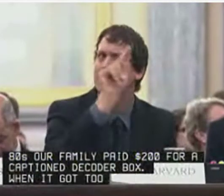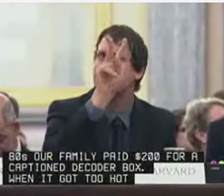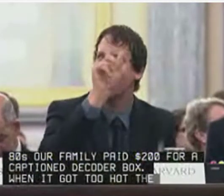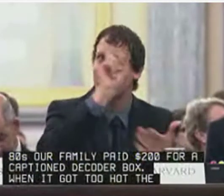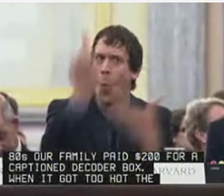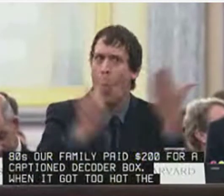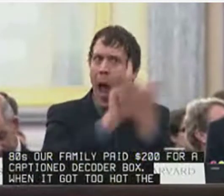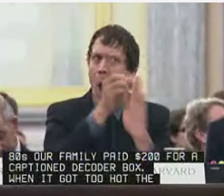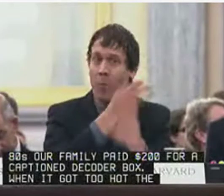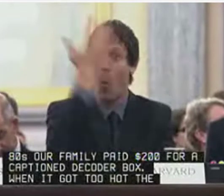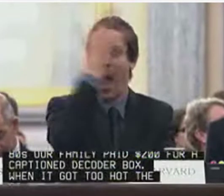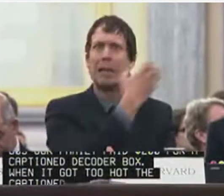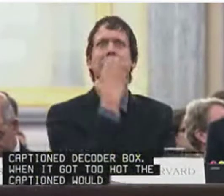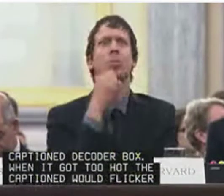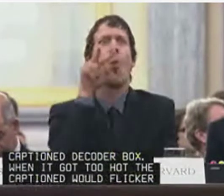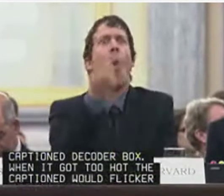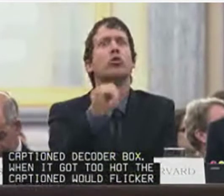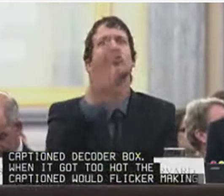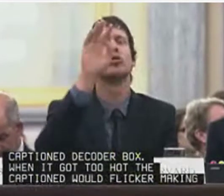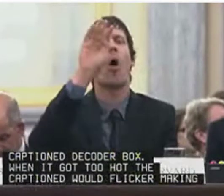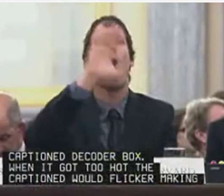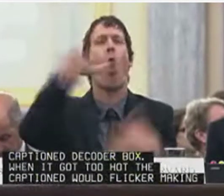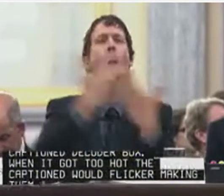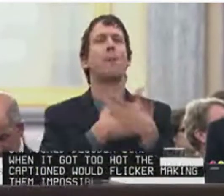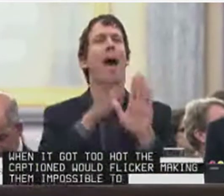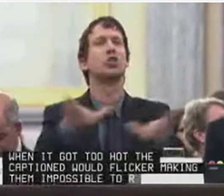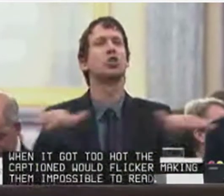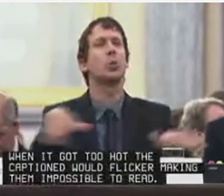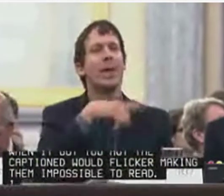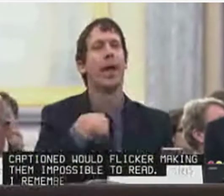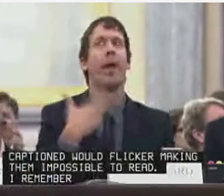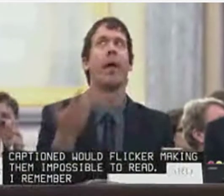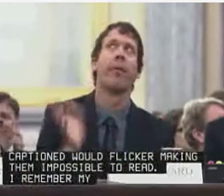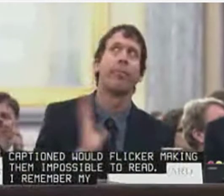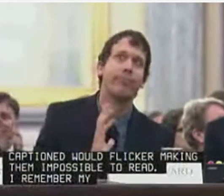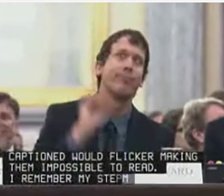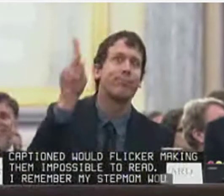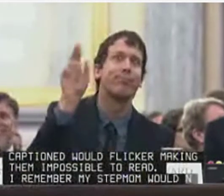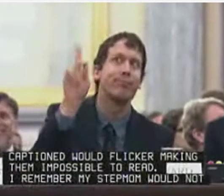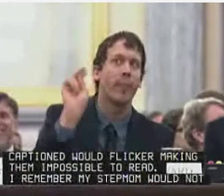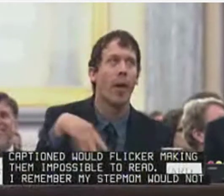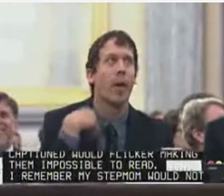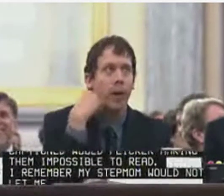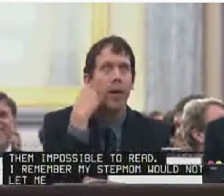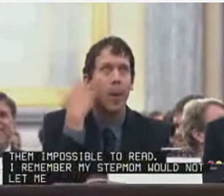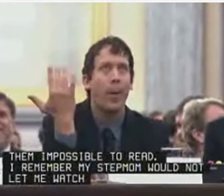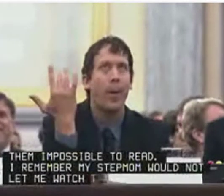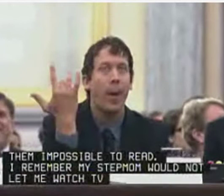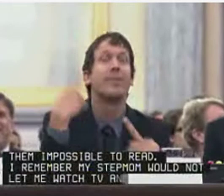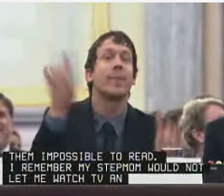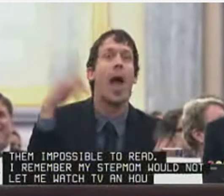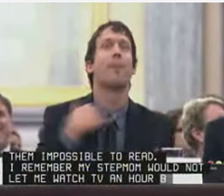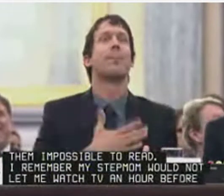stepmom would not let me watch TV an hour before all my children started, just so the decoder box would be cool enough for her favorite program.